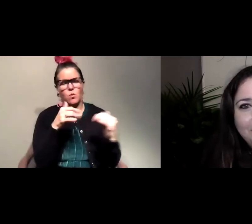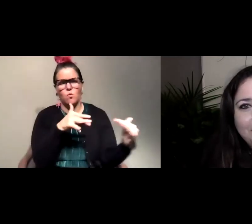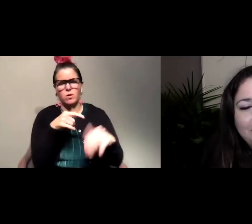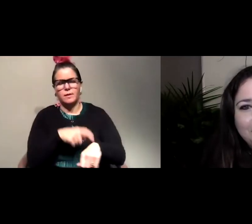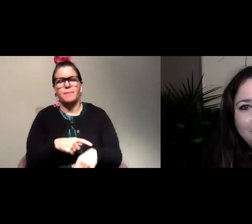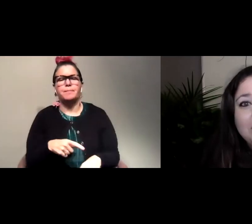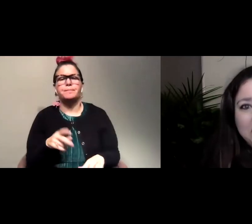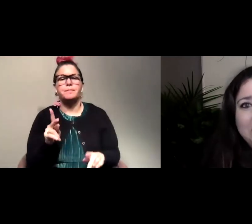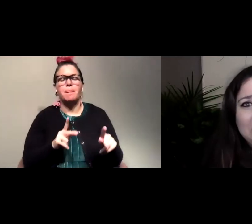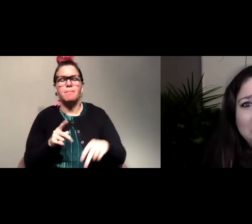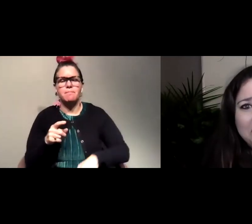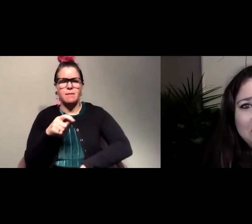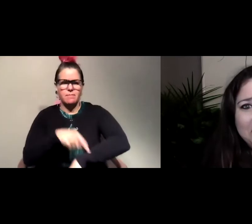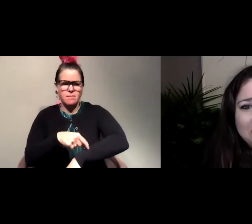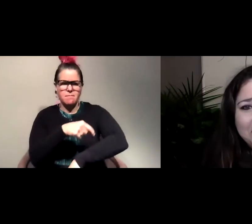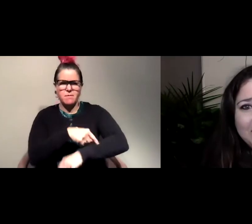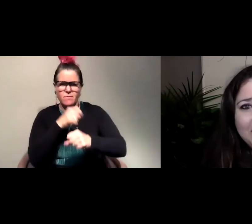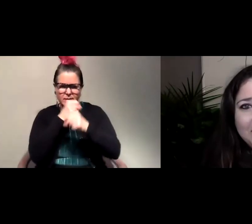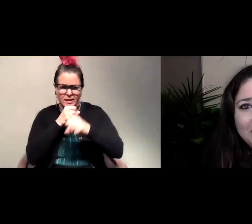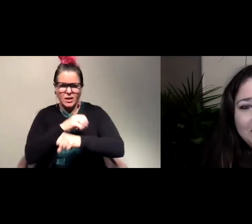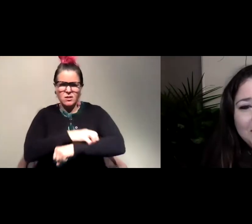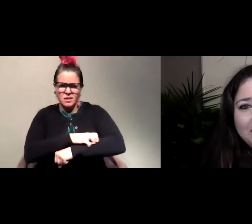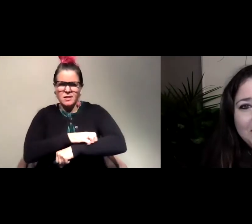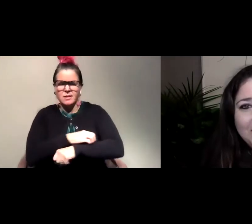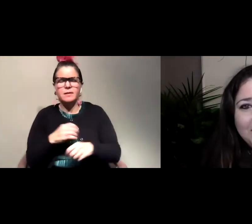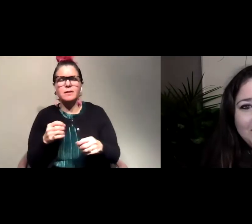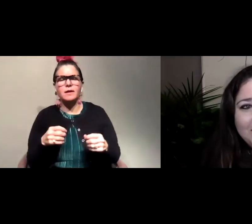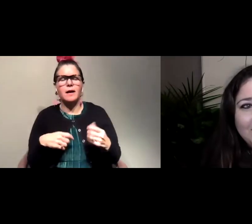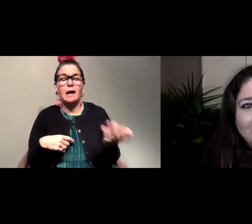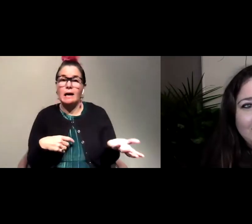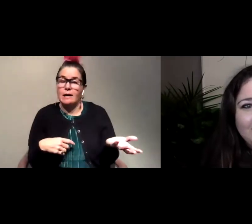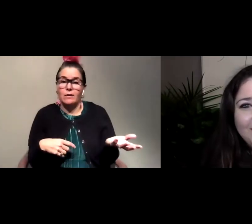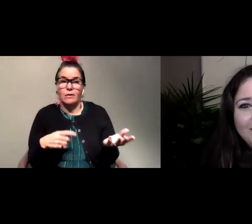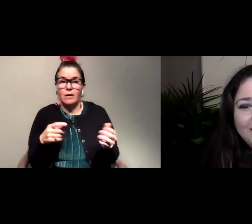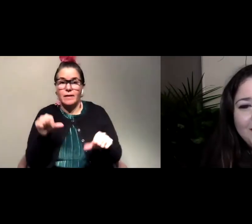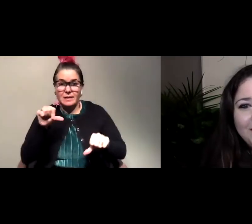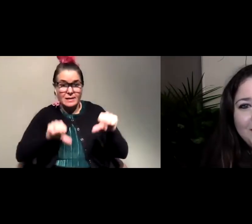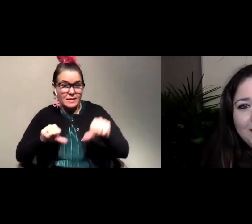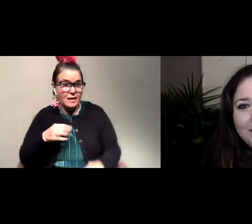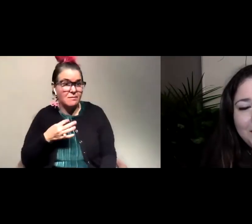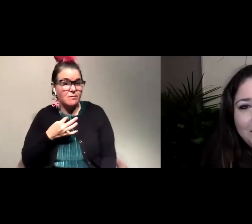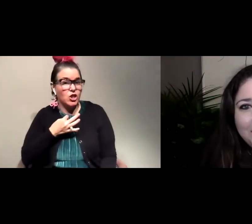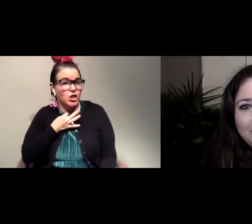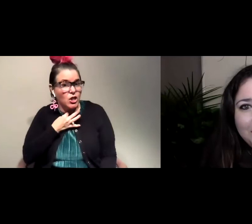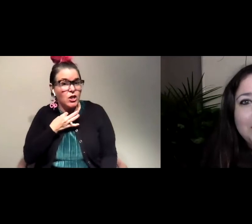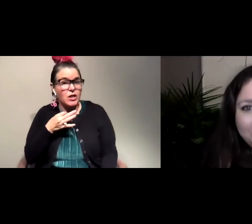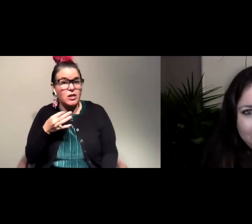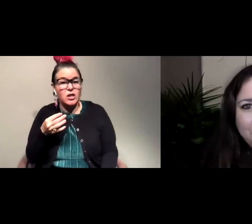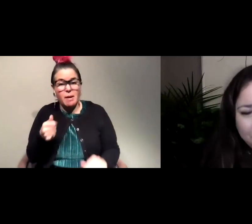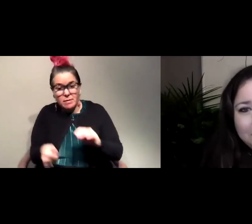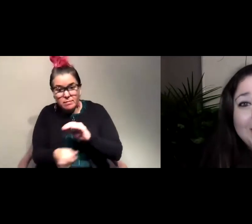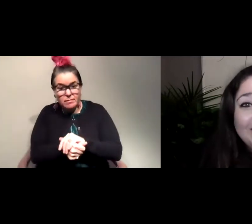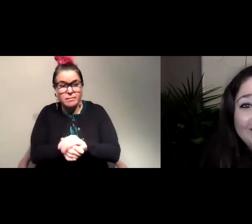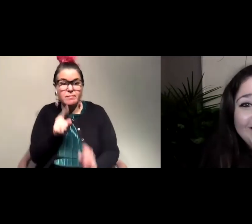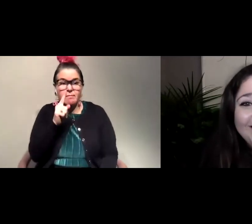people were getting bit while they were down there. And then I don't know if there was just some scientists who were hunkered down and bored